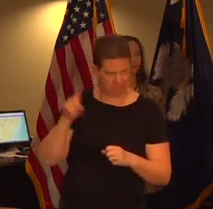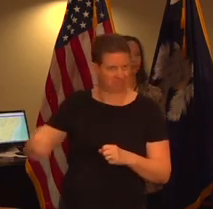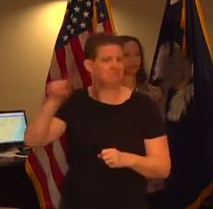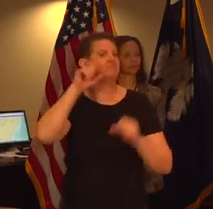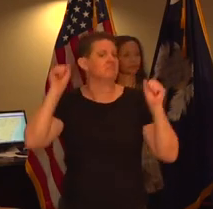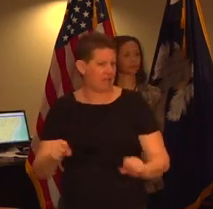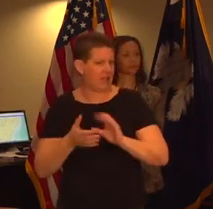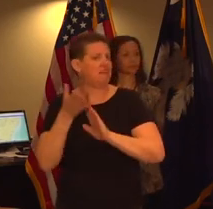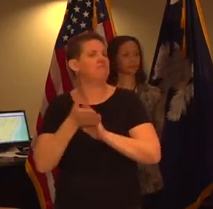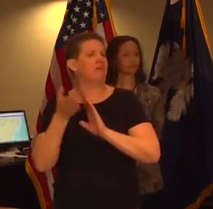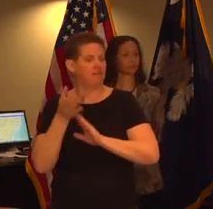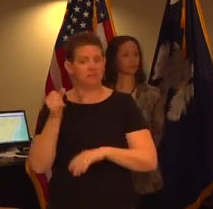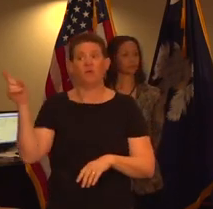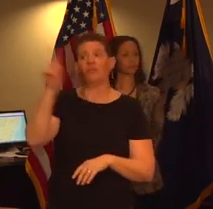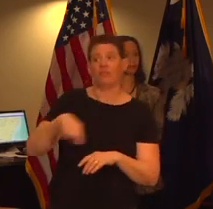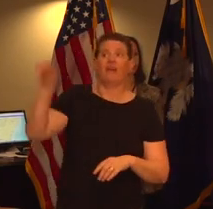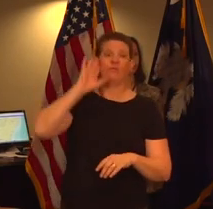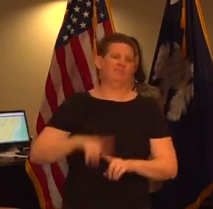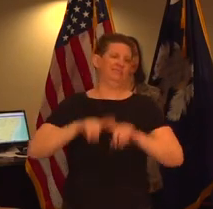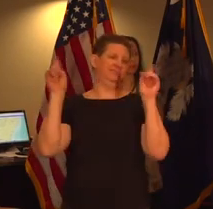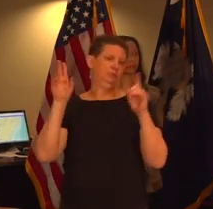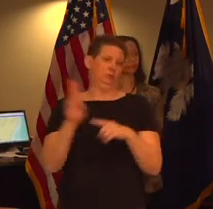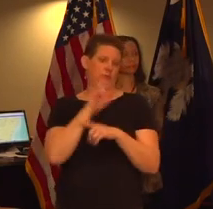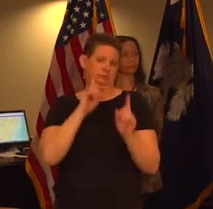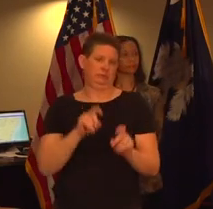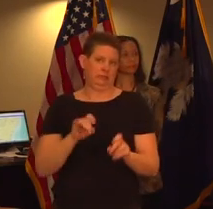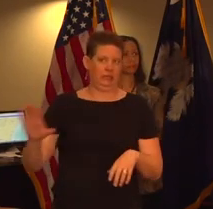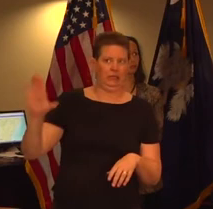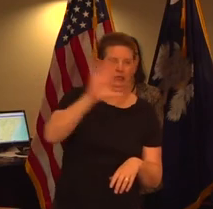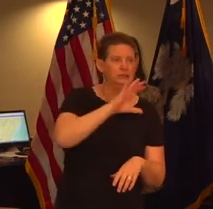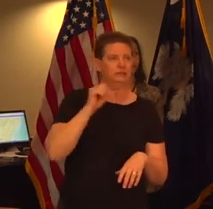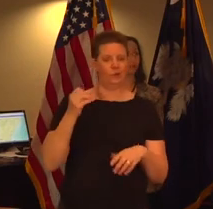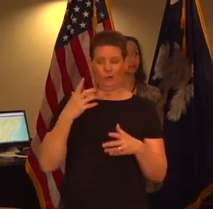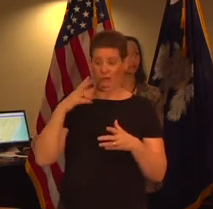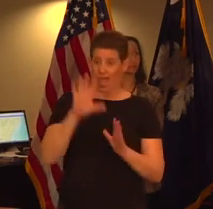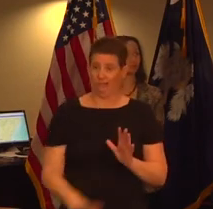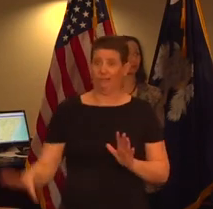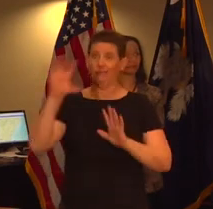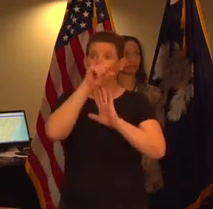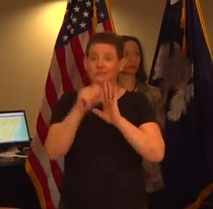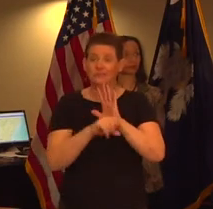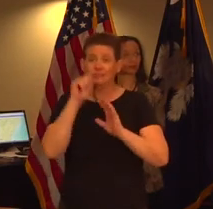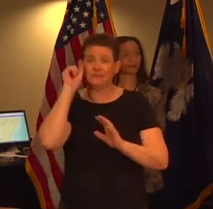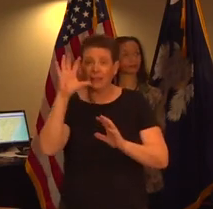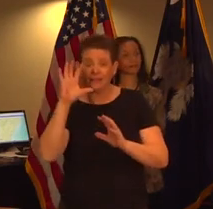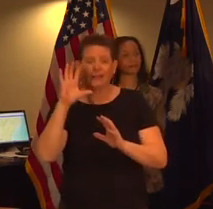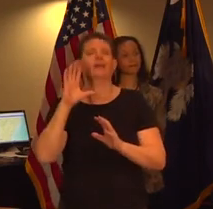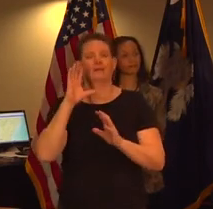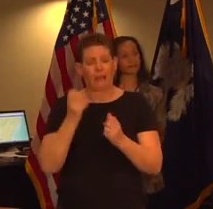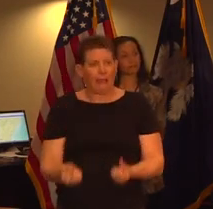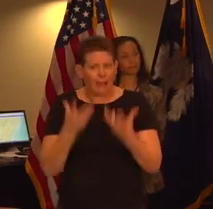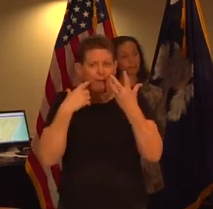are going to be using different materials to run their tests so the capacity in the state is going to ramp up